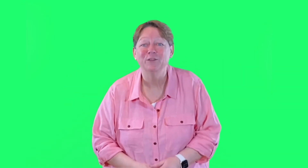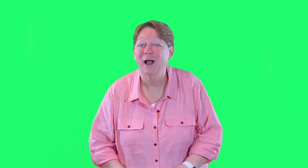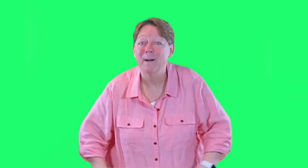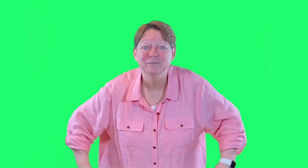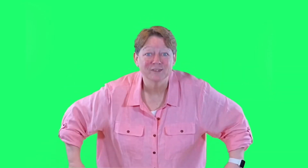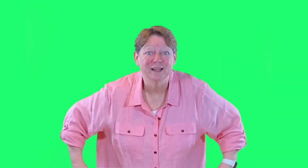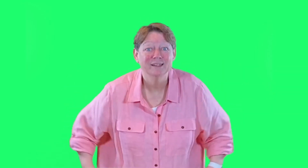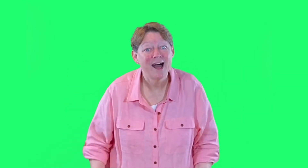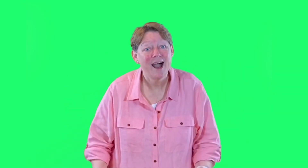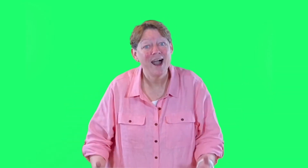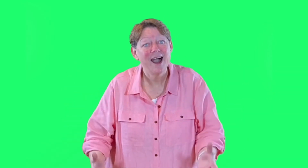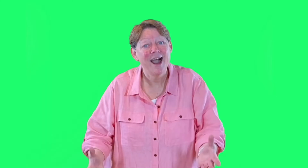comes along.